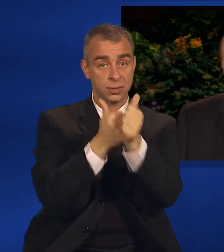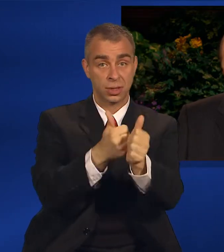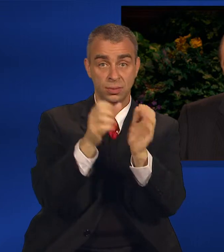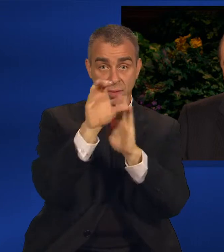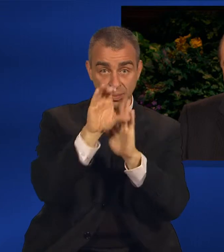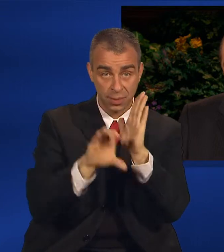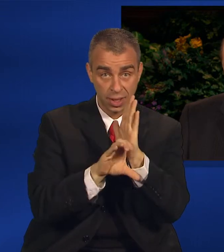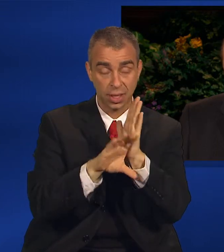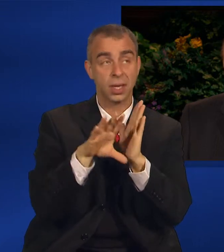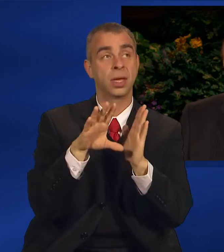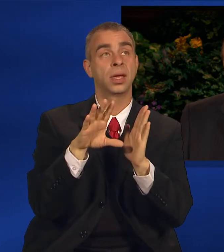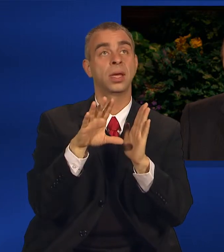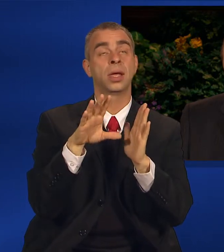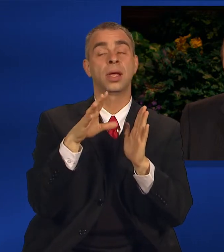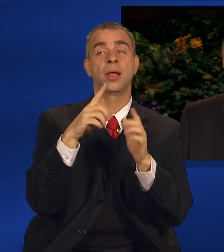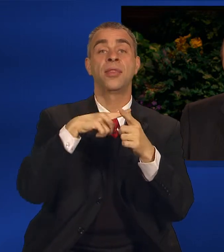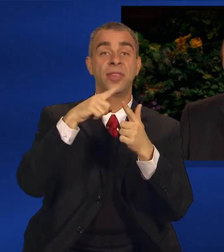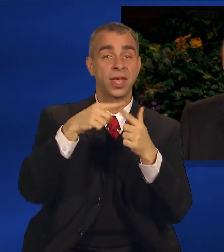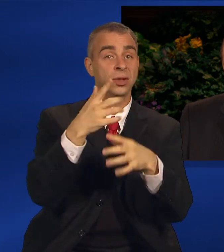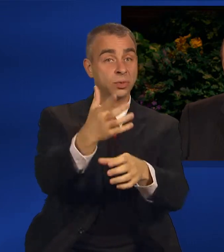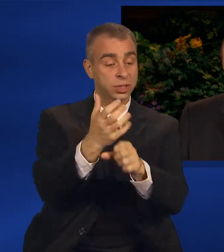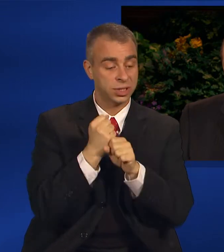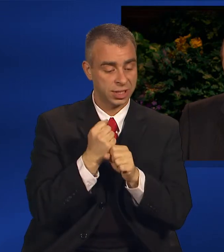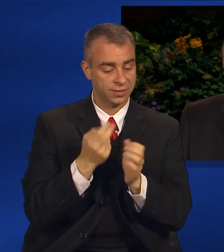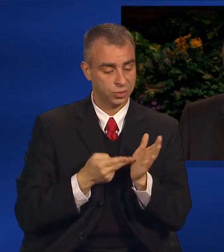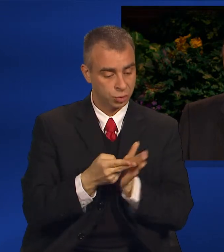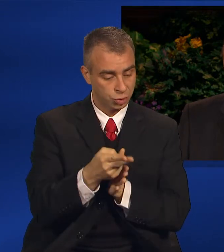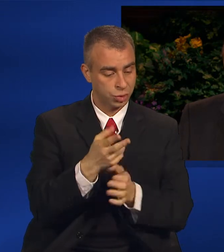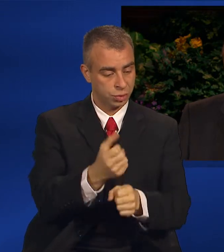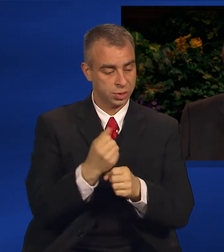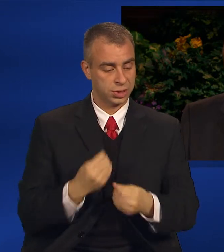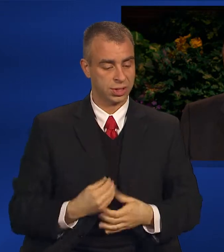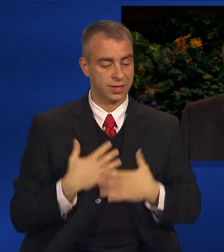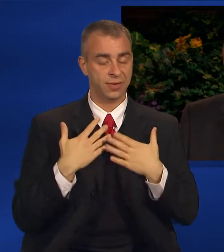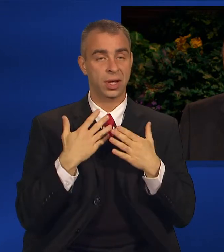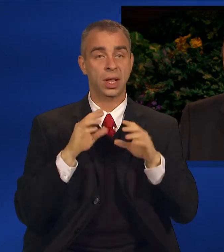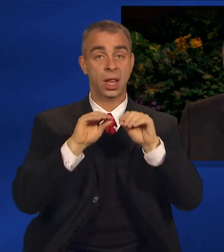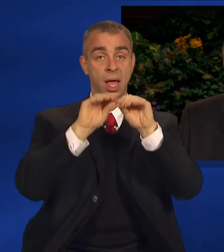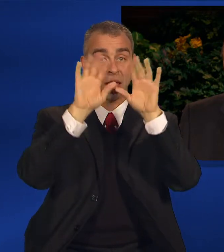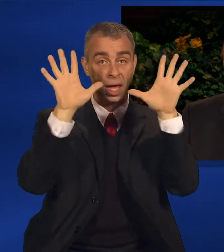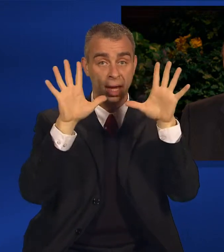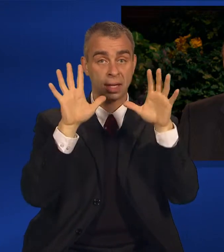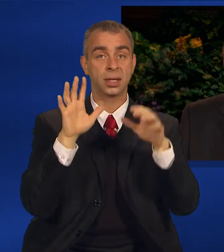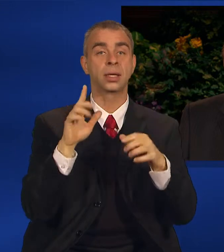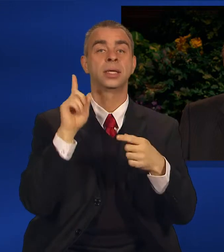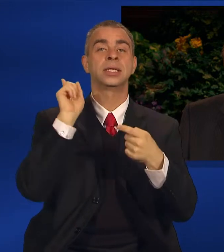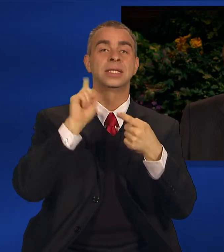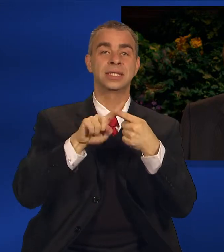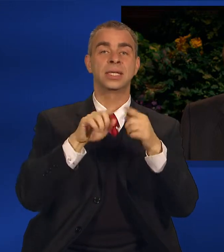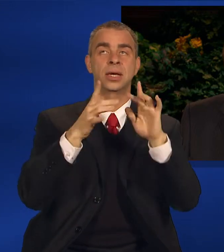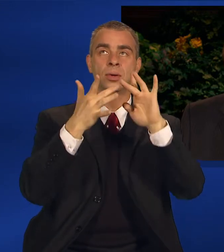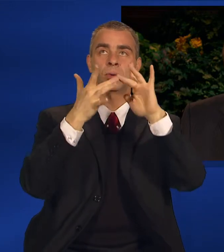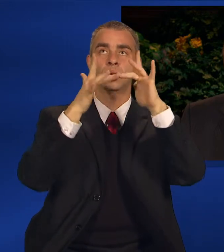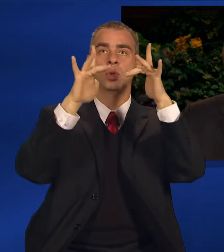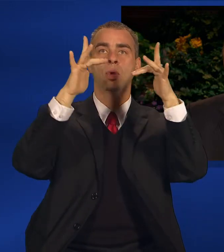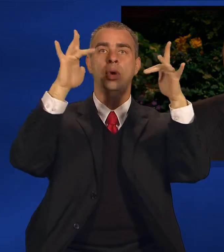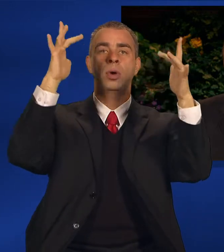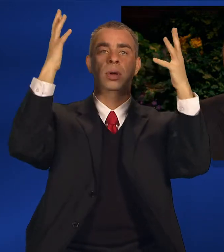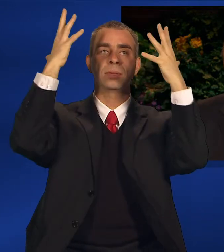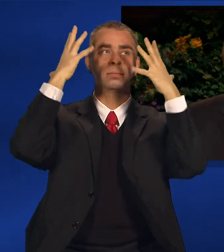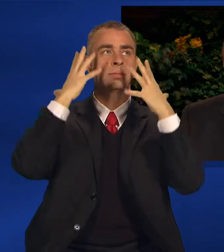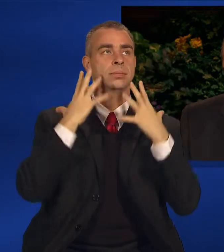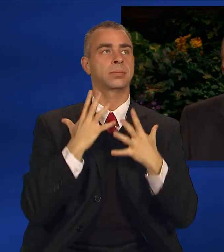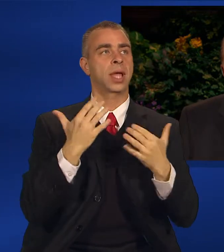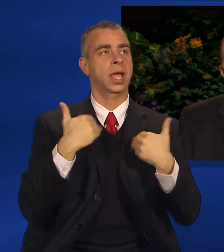and receiveth truth and light, until he is glorified in truth, and knoweth all things.